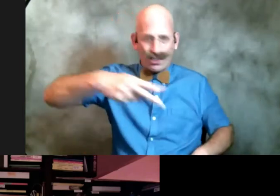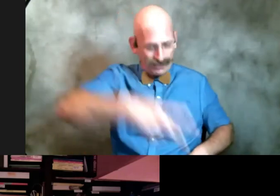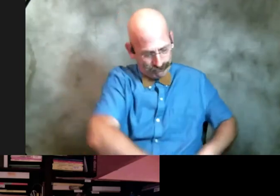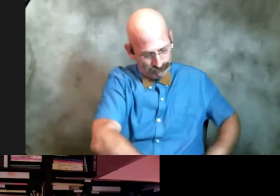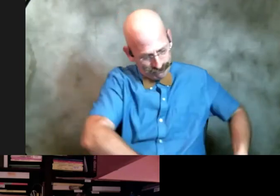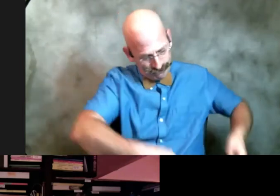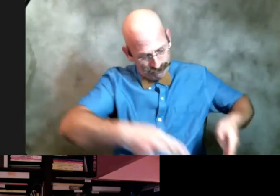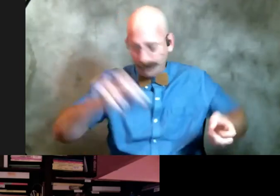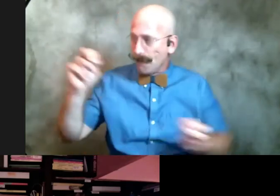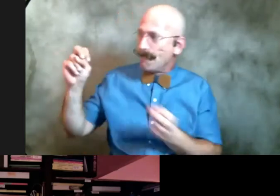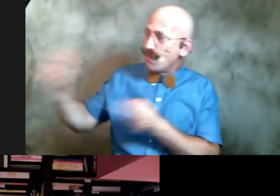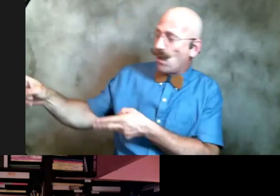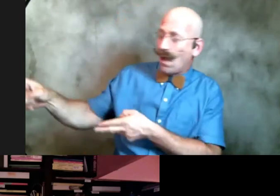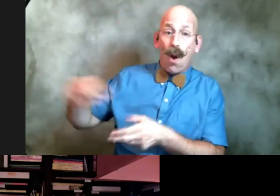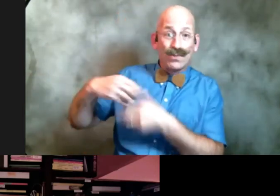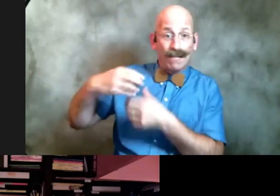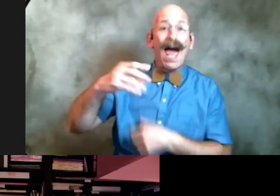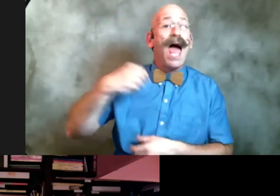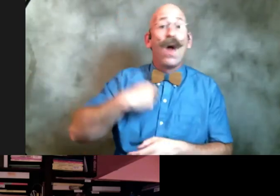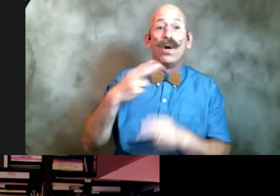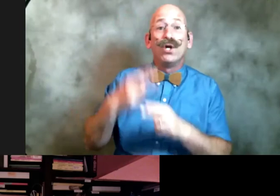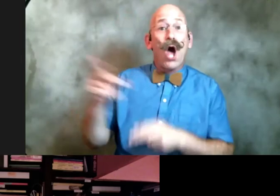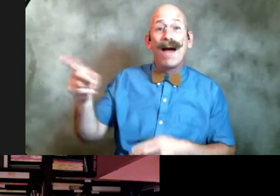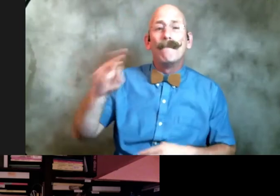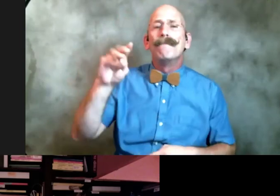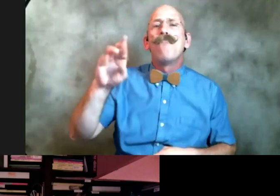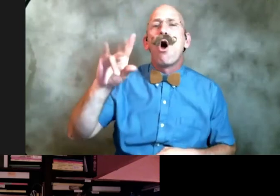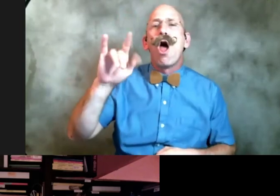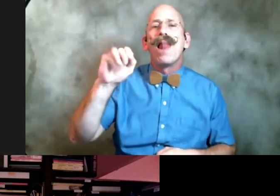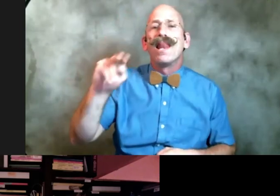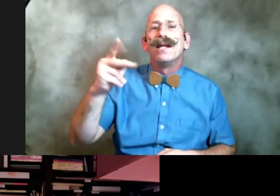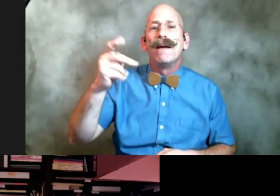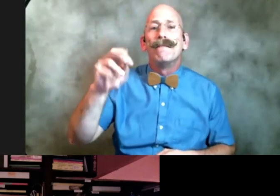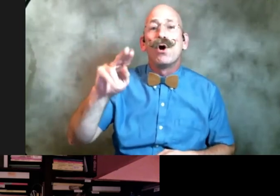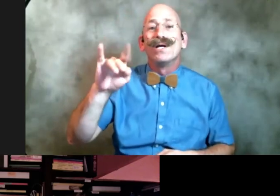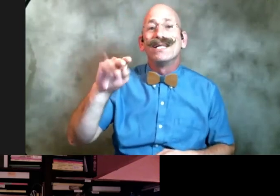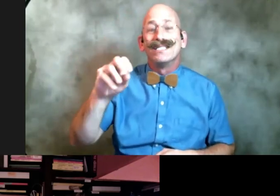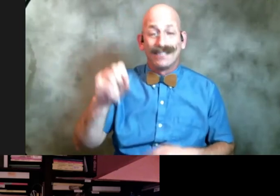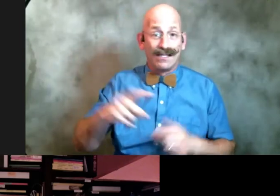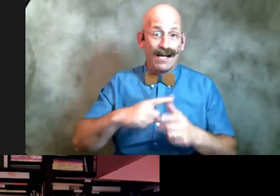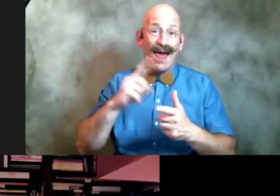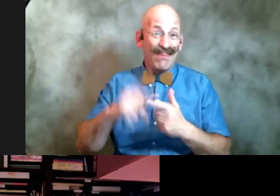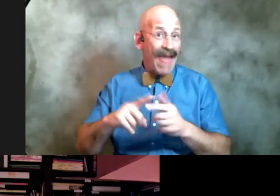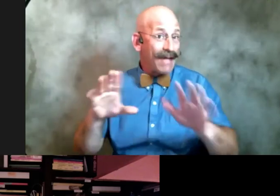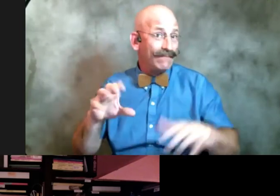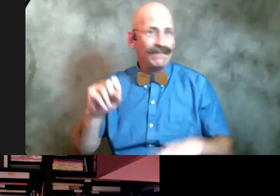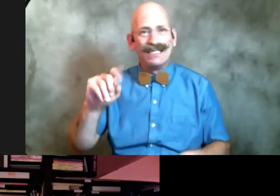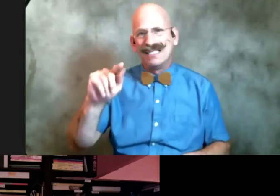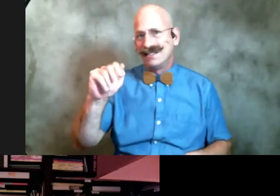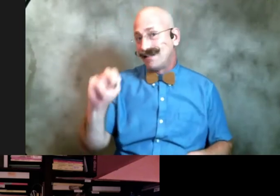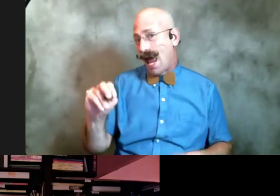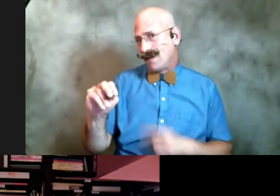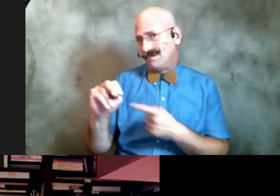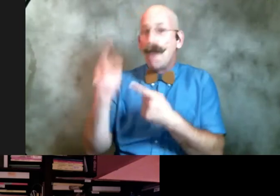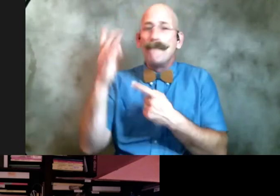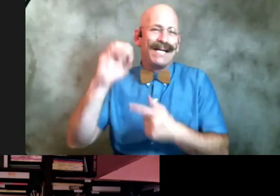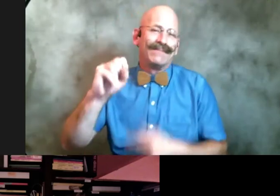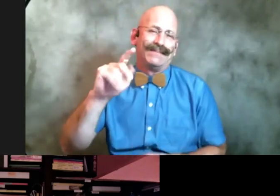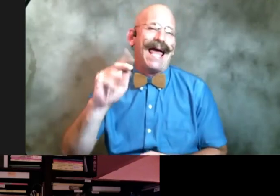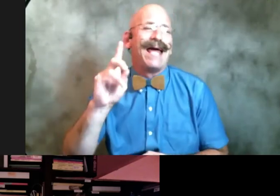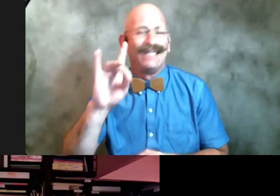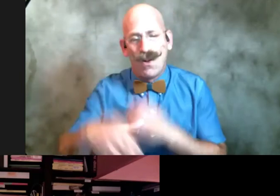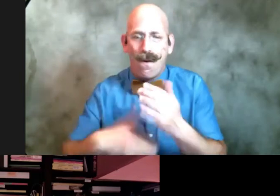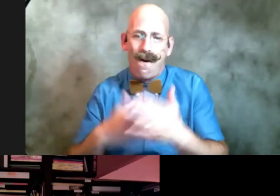him my husband marlin perkins and then stan because stan did all the work of course the